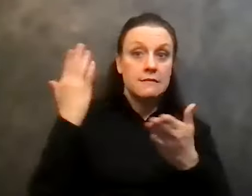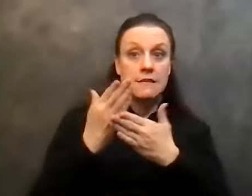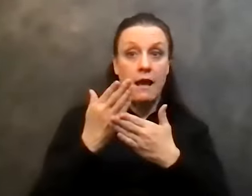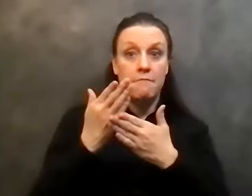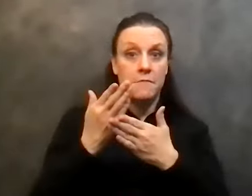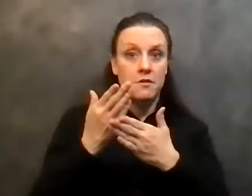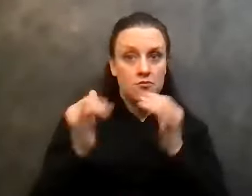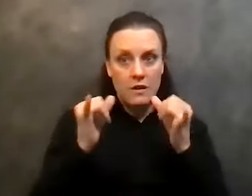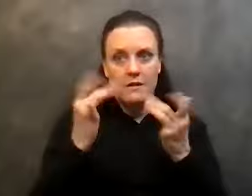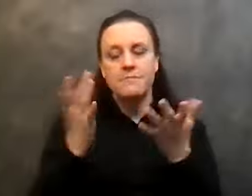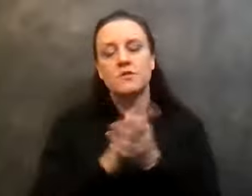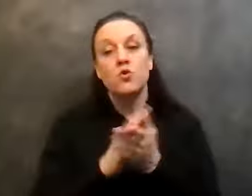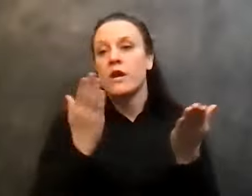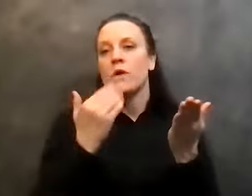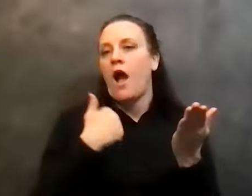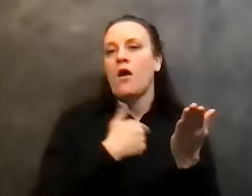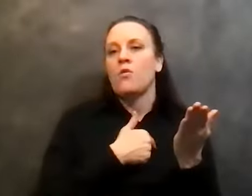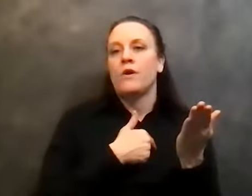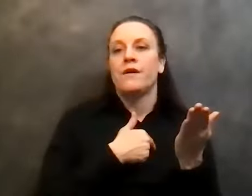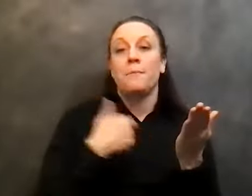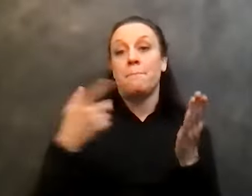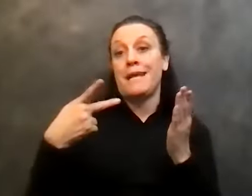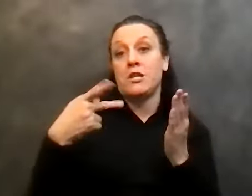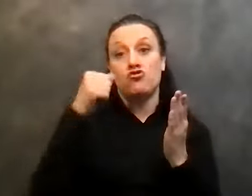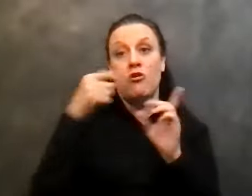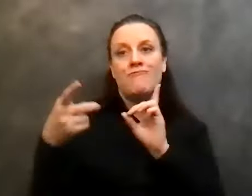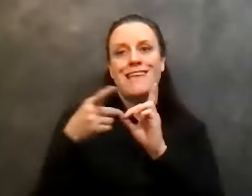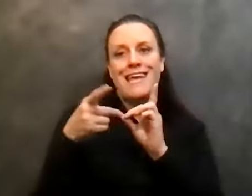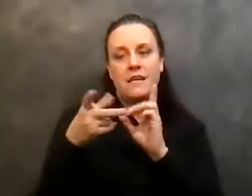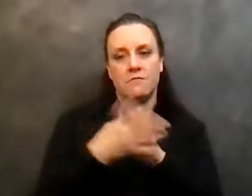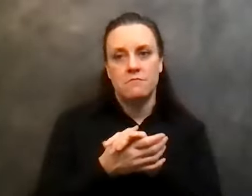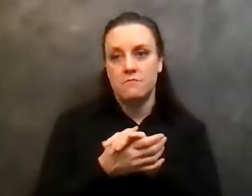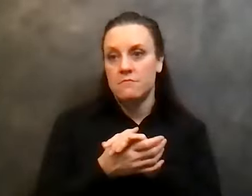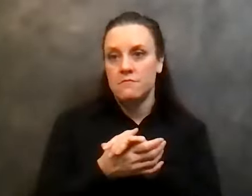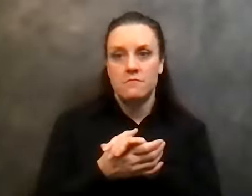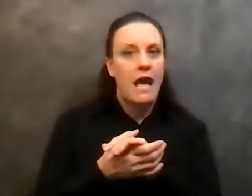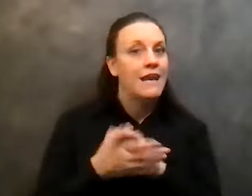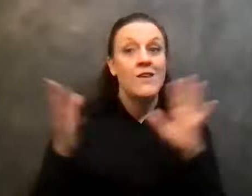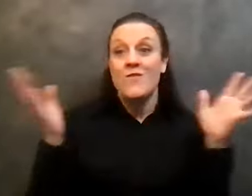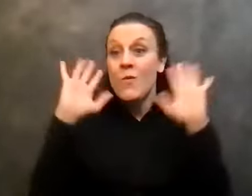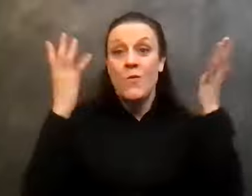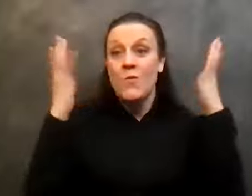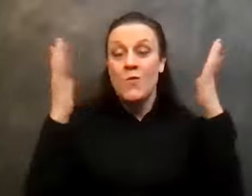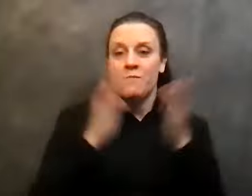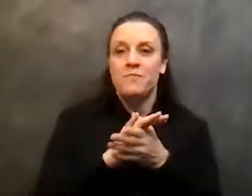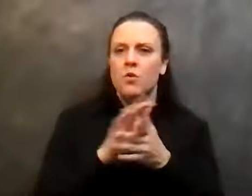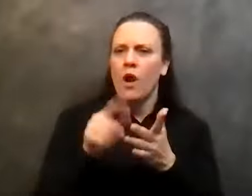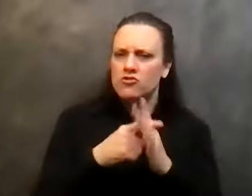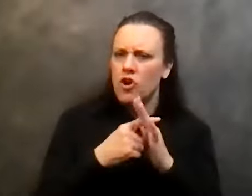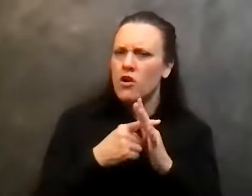so, so here we are, we're like dating and, uh, and it exploded like the Hindenburg. I started to get, I started to